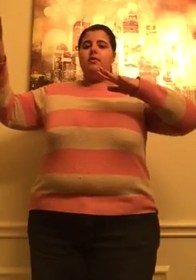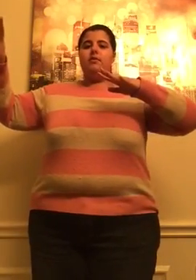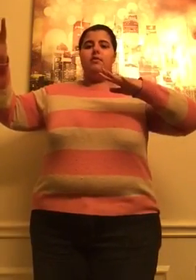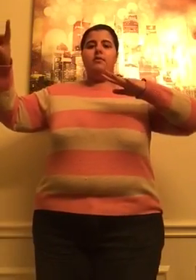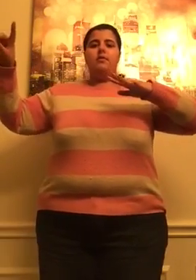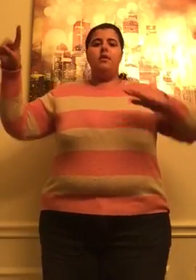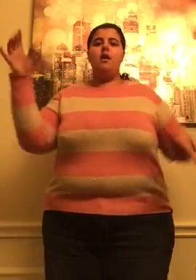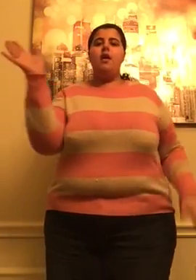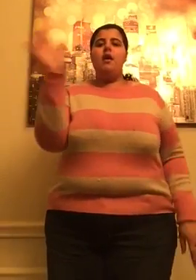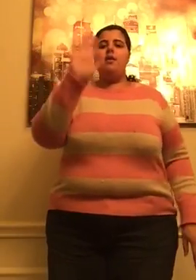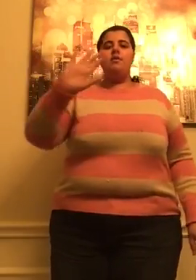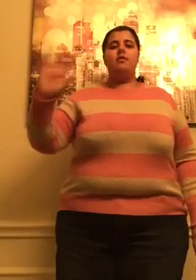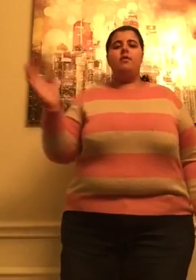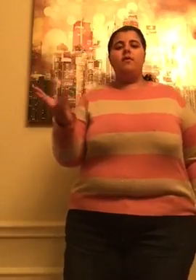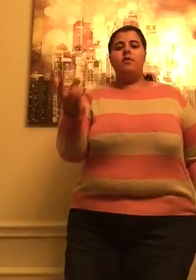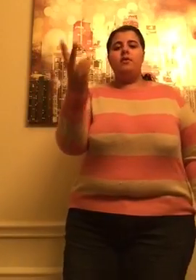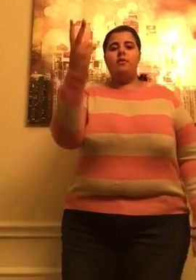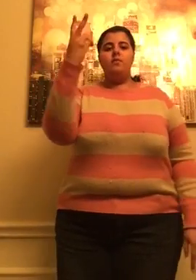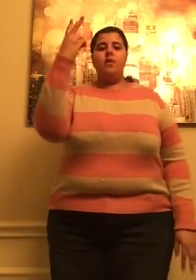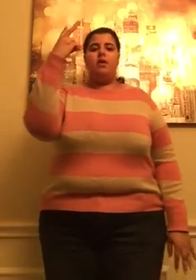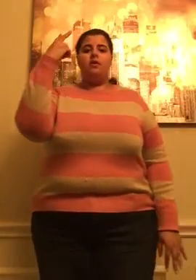and never look back?